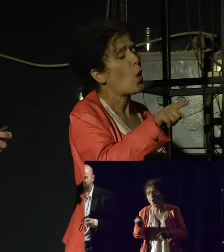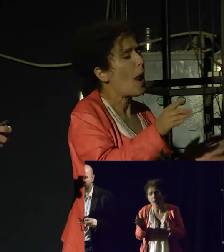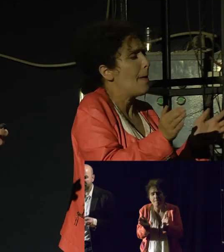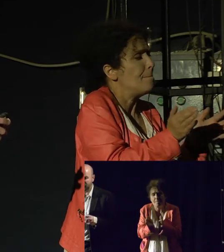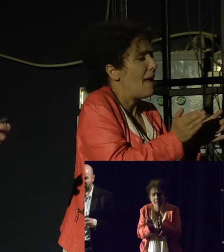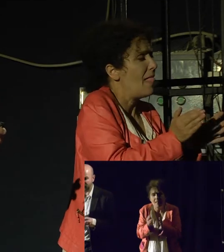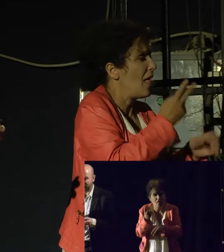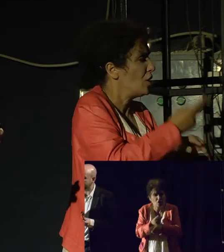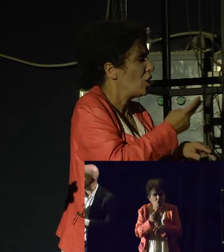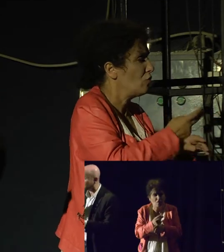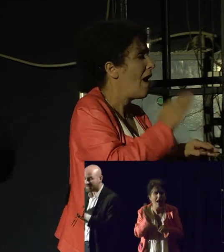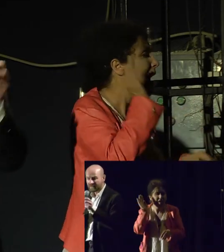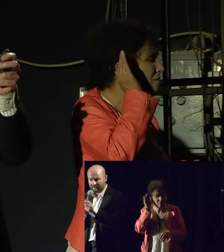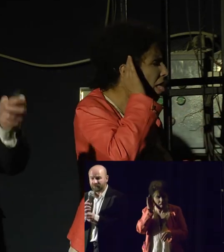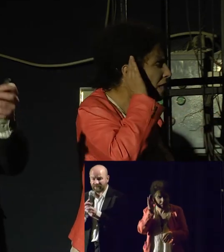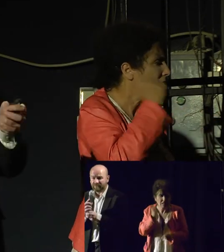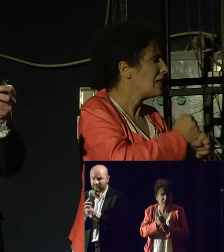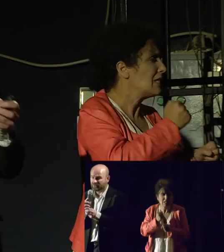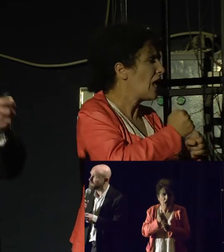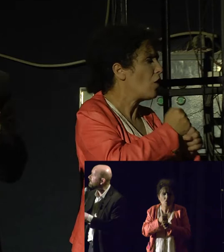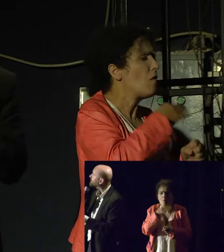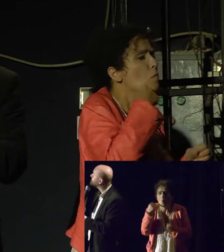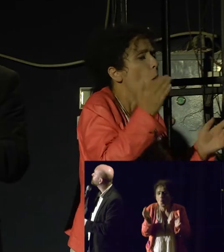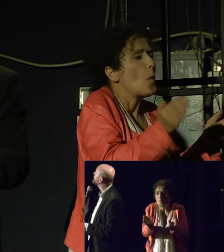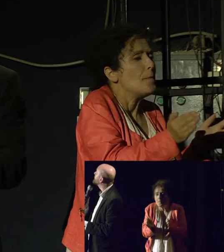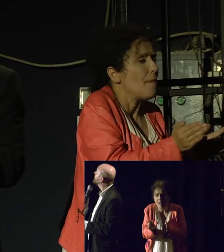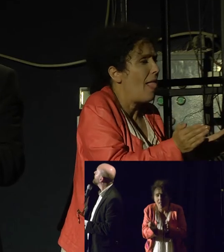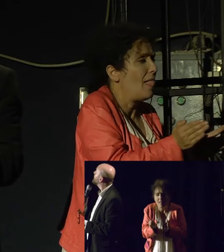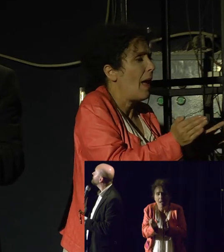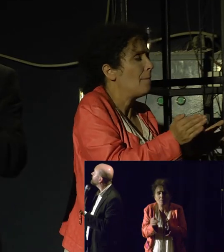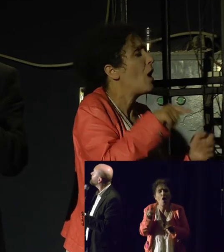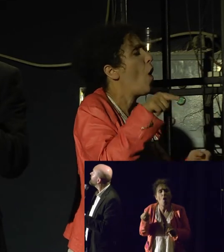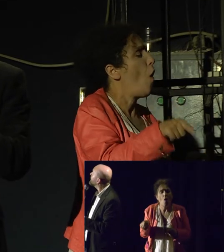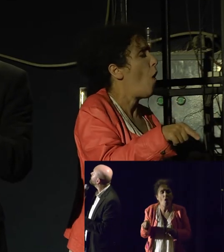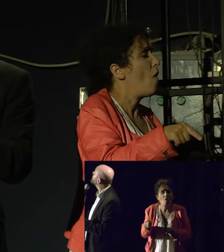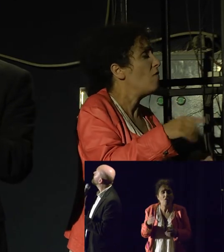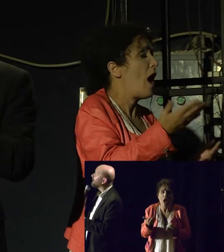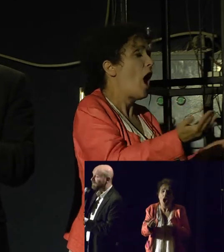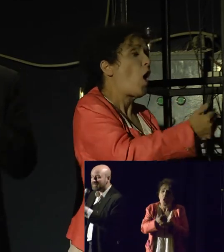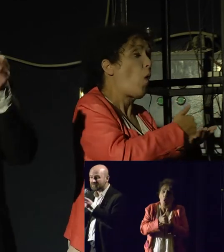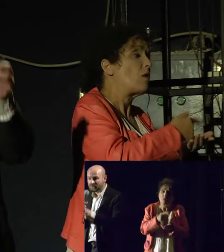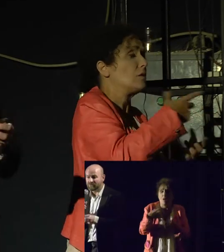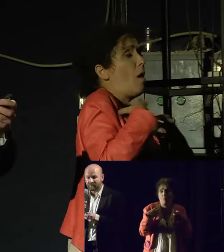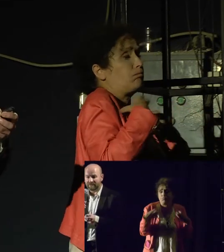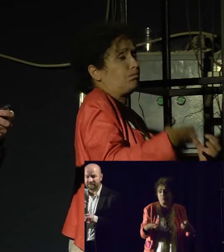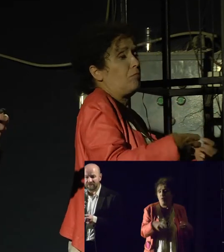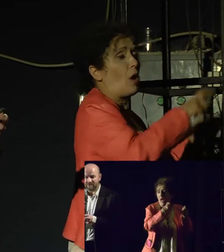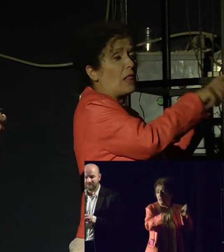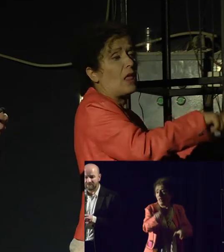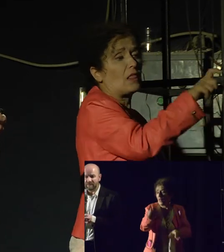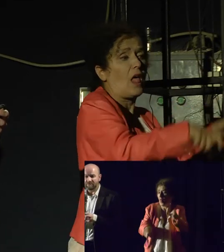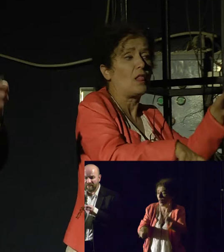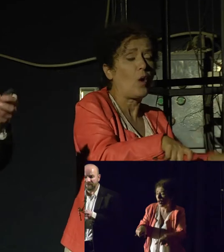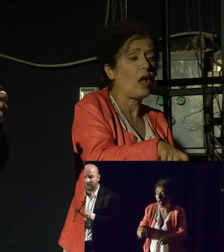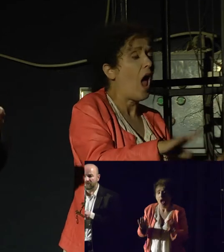market capitalism reign. This will benefit rich people. You then have a social organization